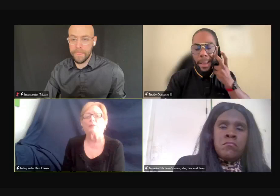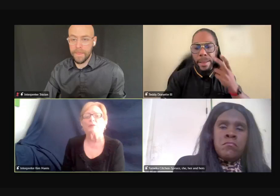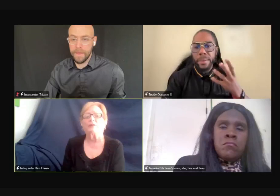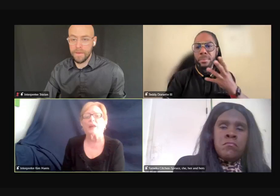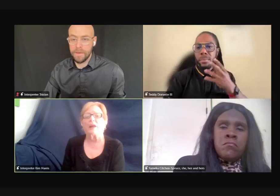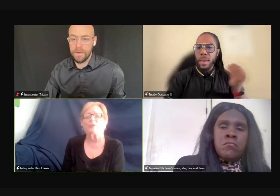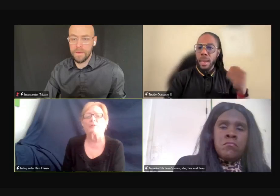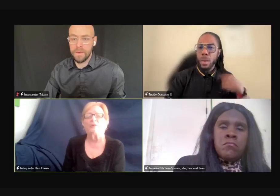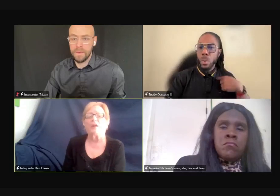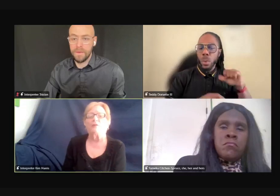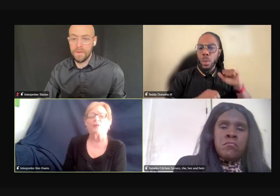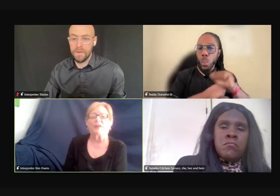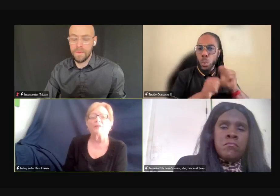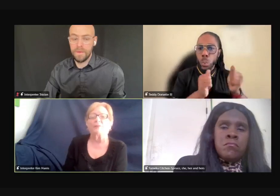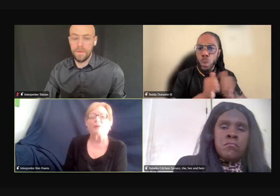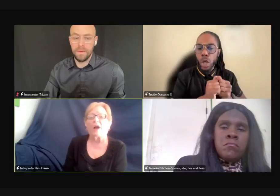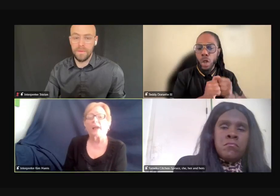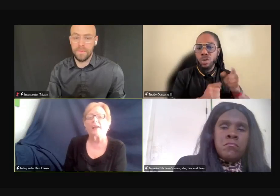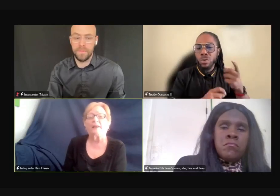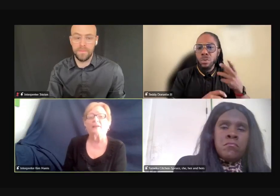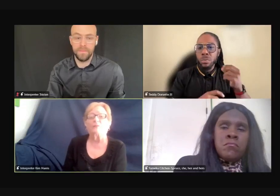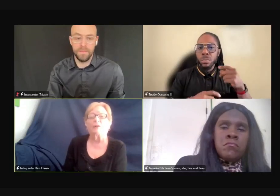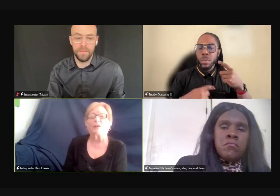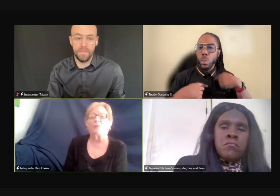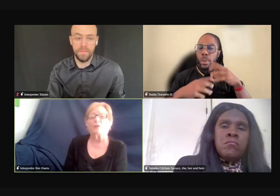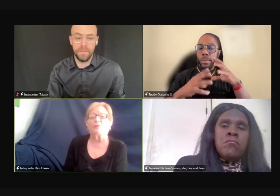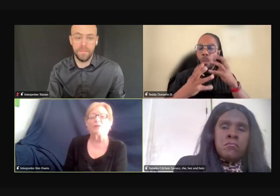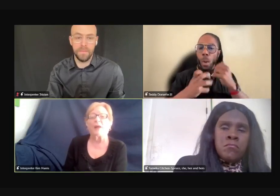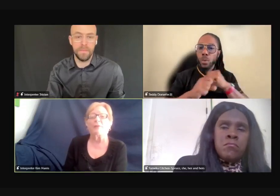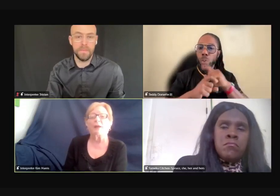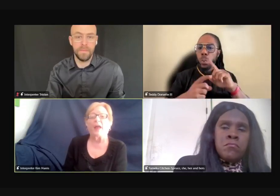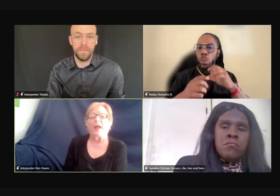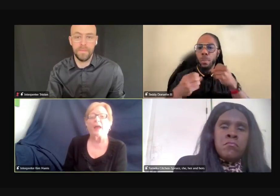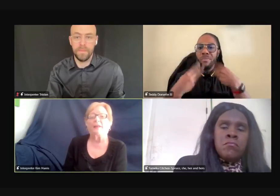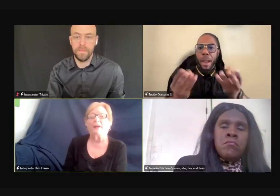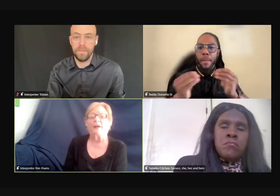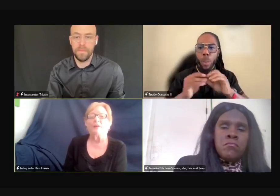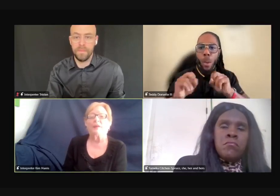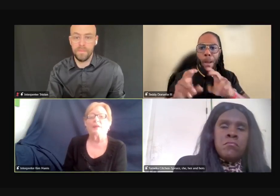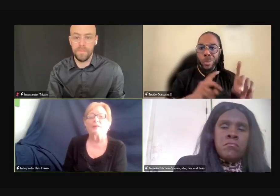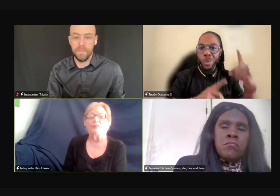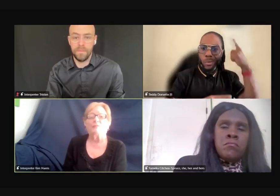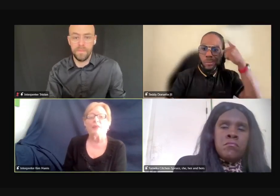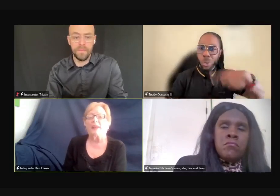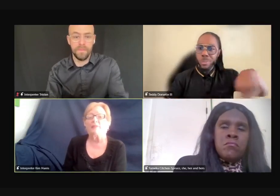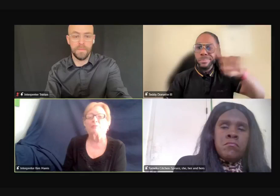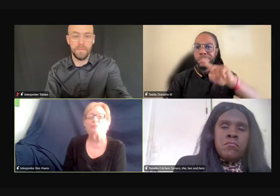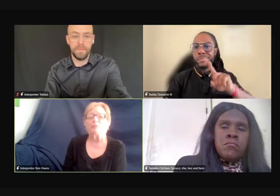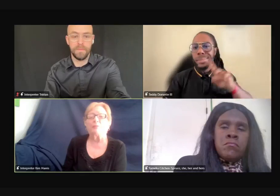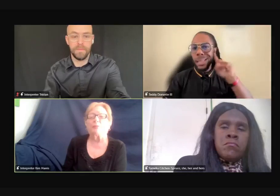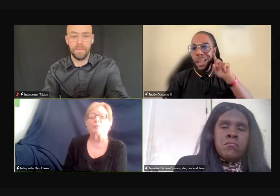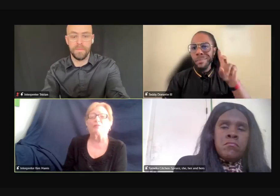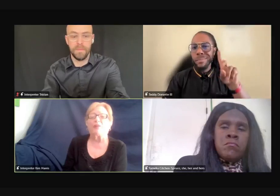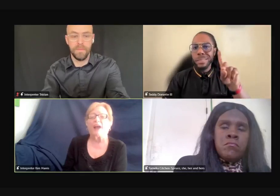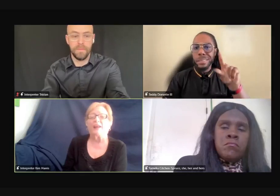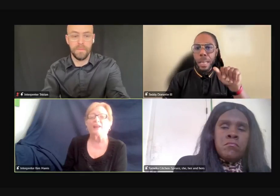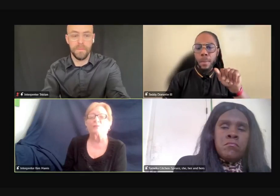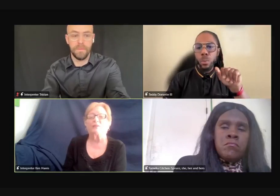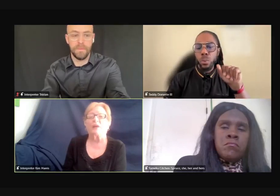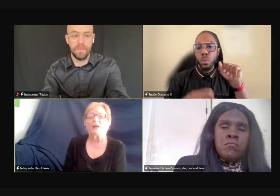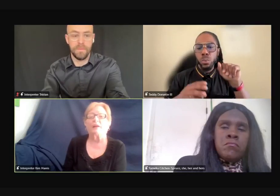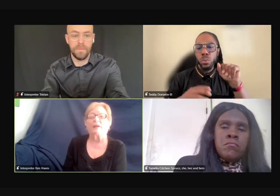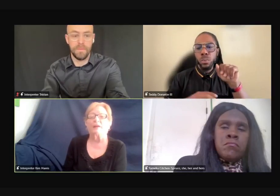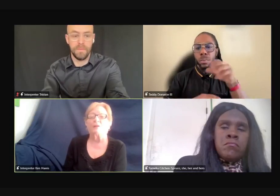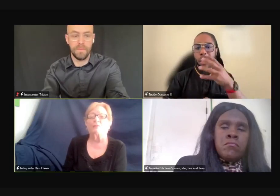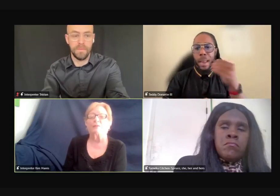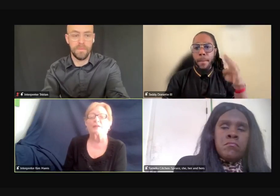the company was set up, it was for the deaf and blind and they worked with them. And, uh, many people were provided